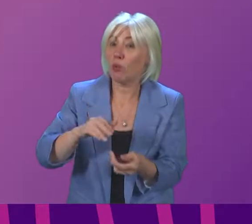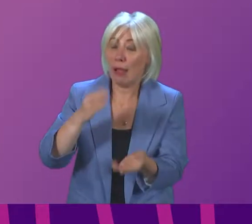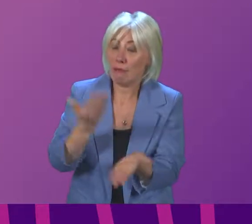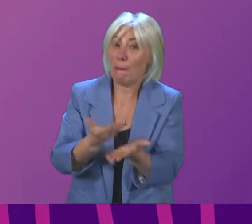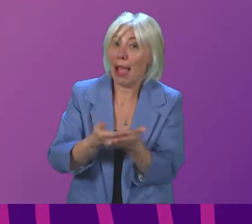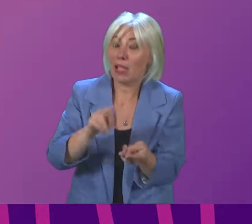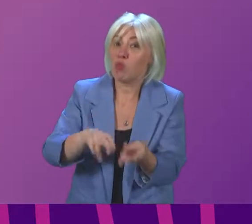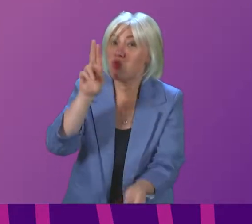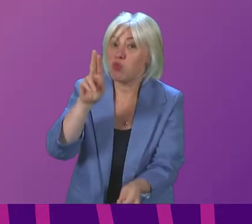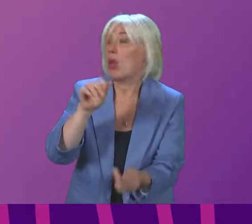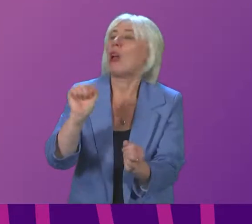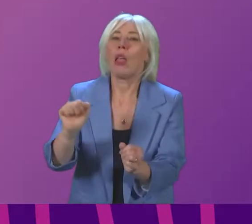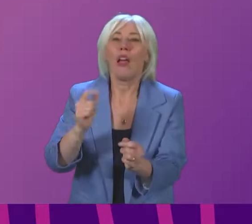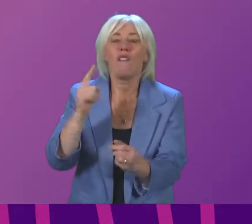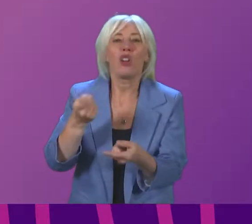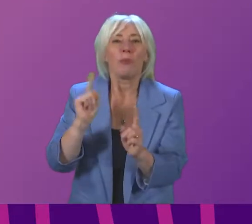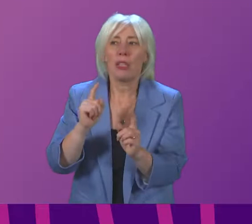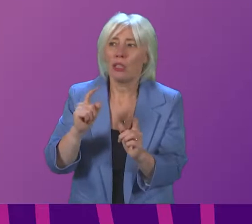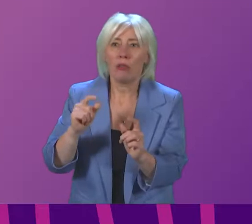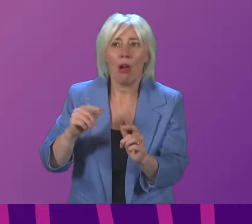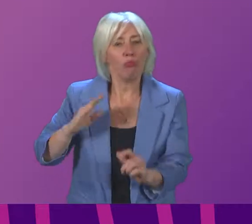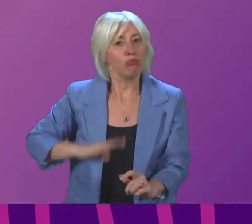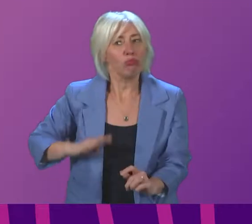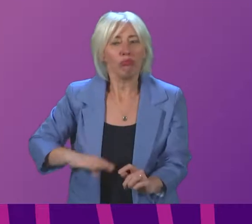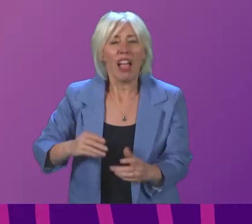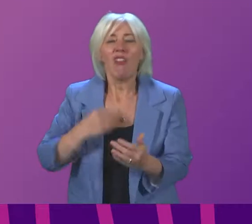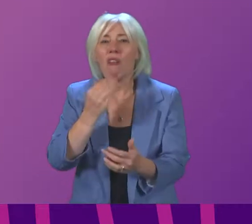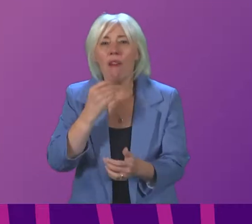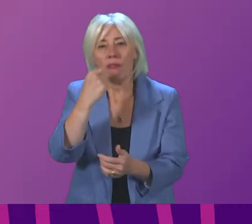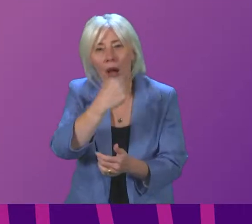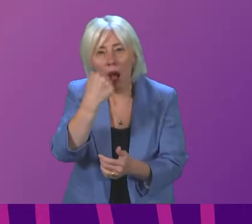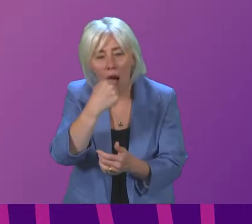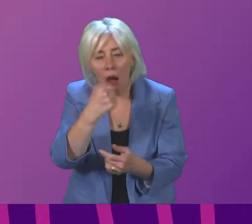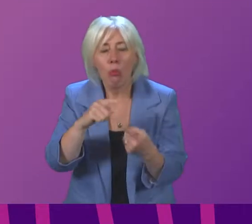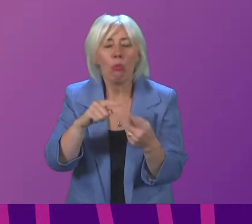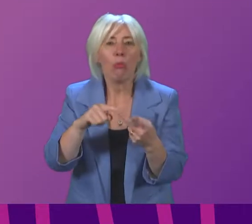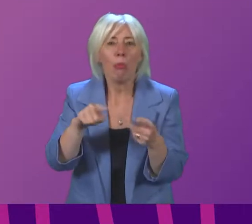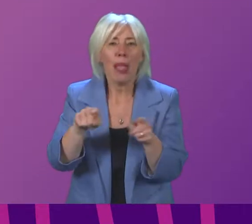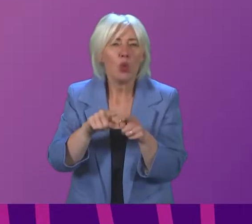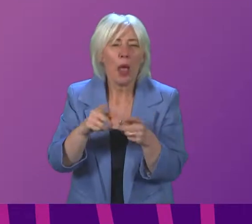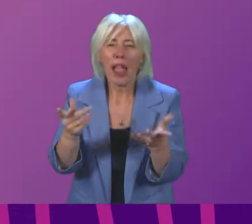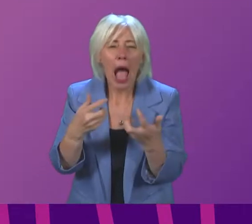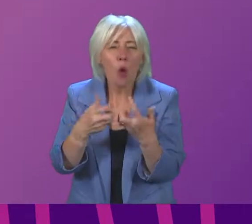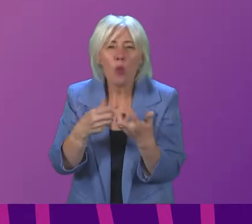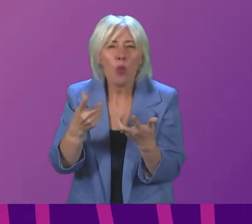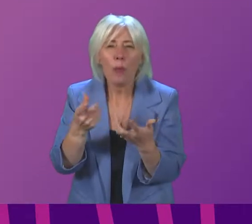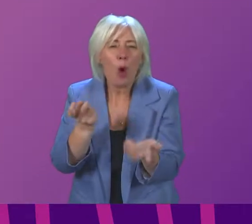is the First Minister confident that we have an adequate supply of lateral flow tests? And what steps are being taken to make them more easily accessible